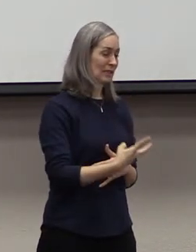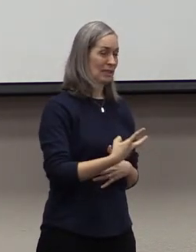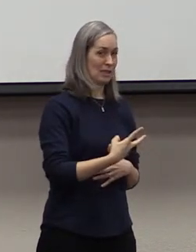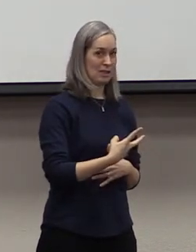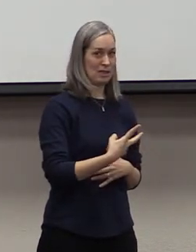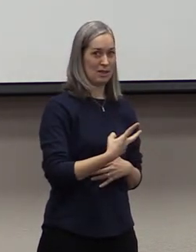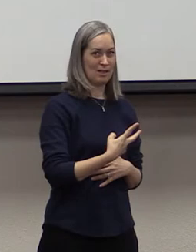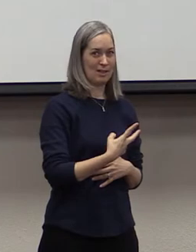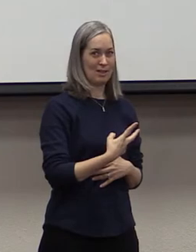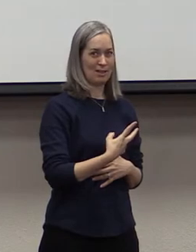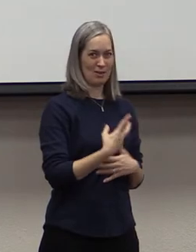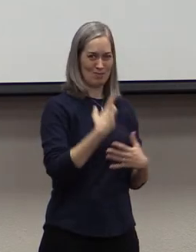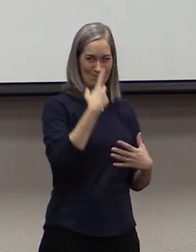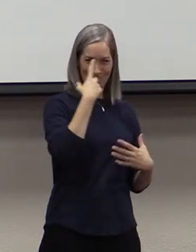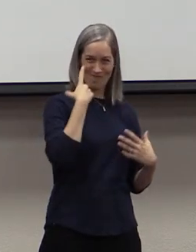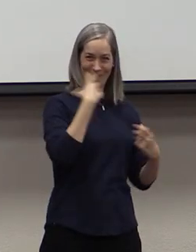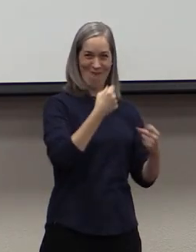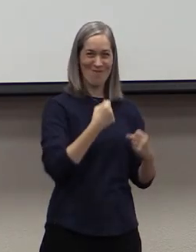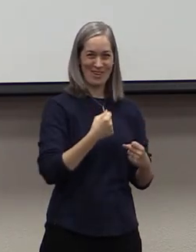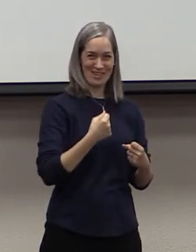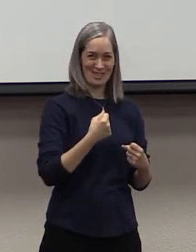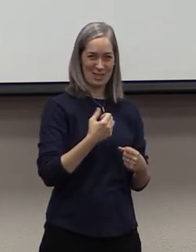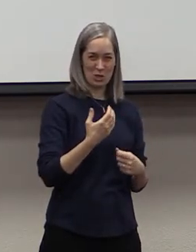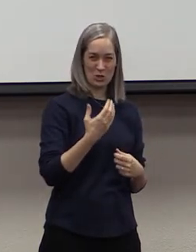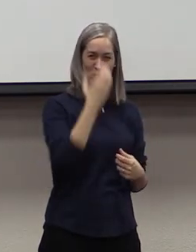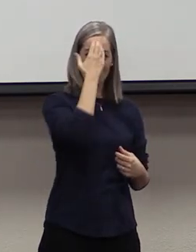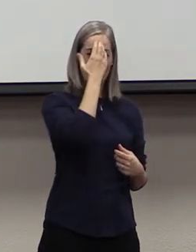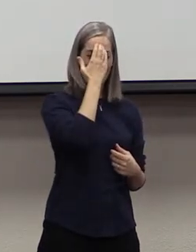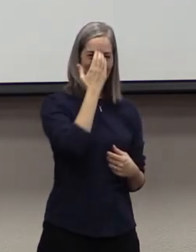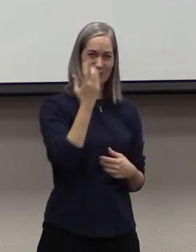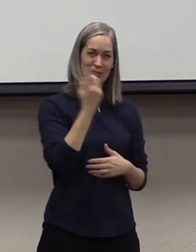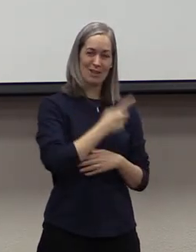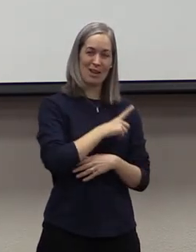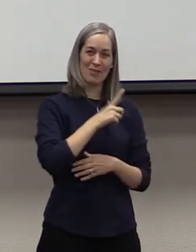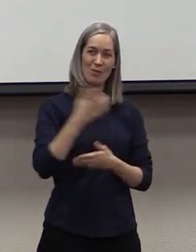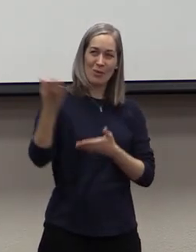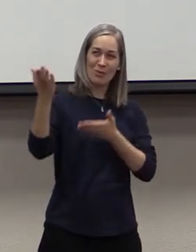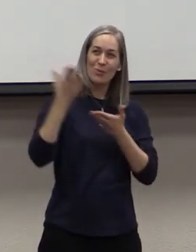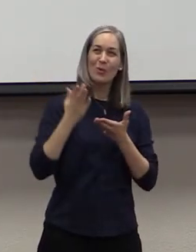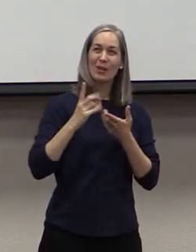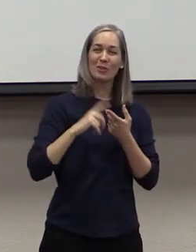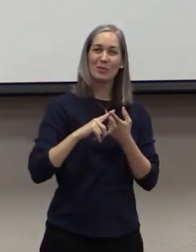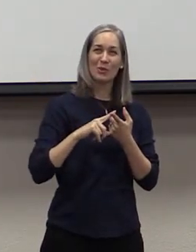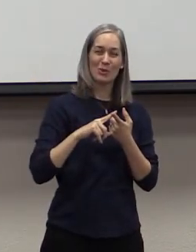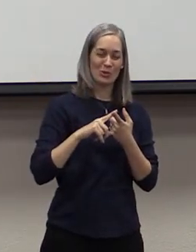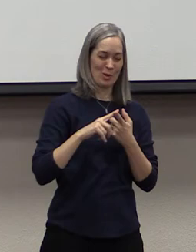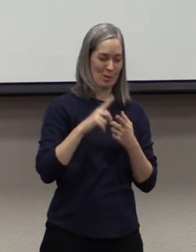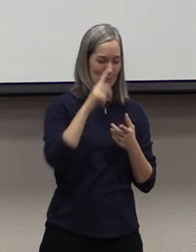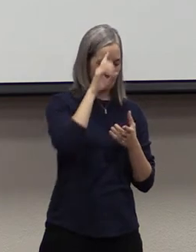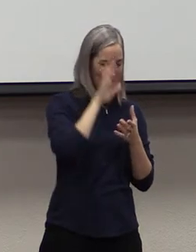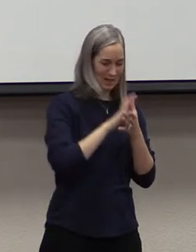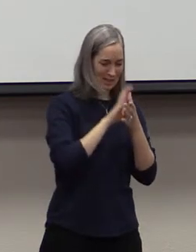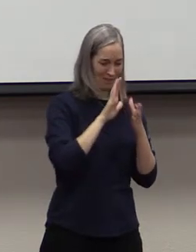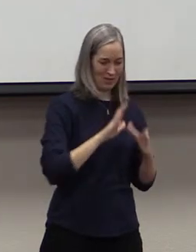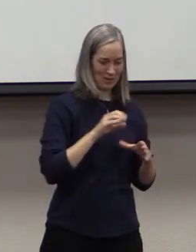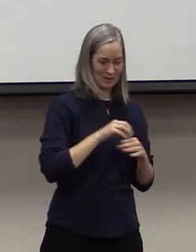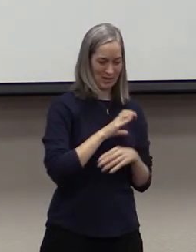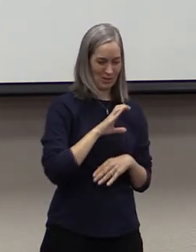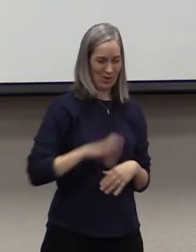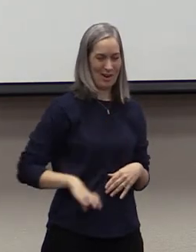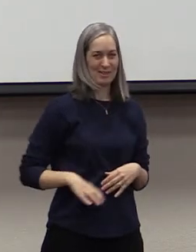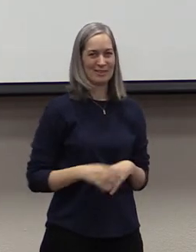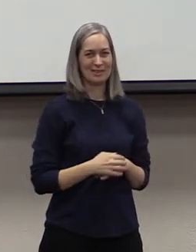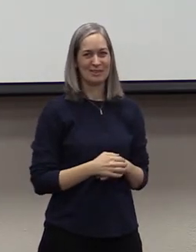and the assurance that the day of the Lord brings to the believers who are in Christ. And I want us to see that so that it